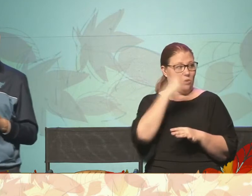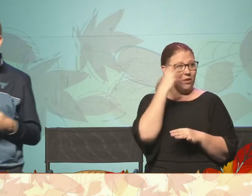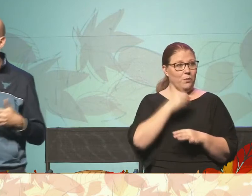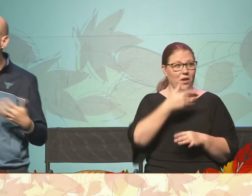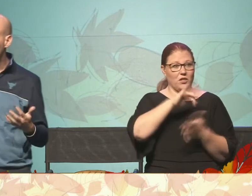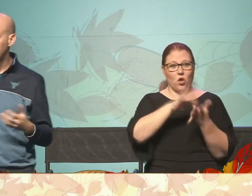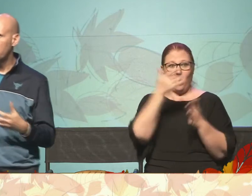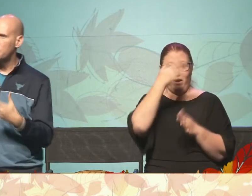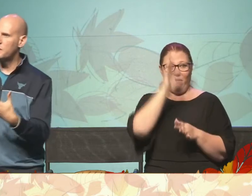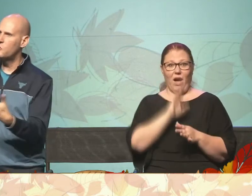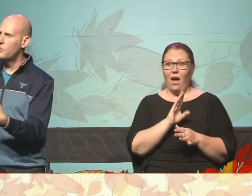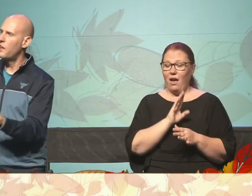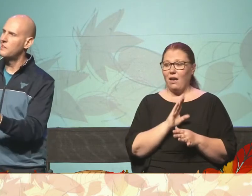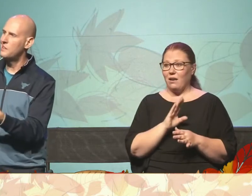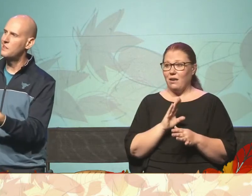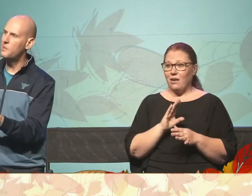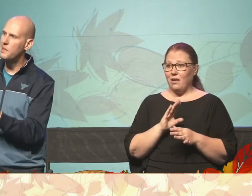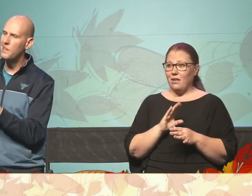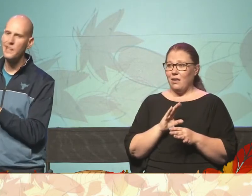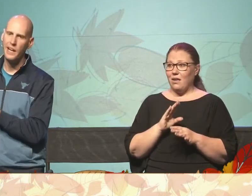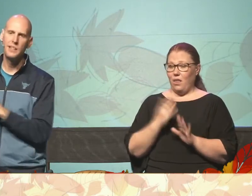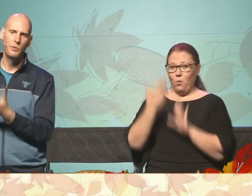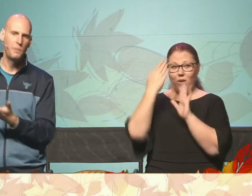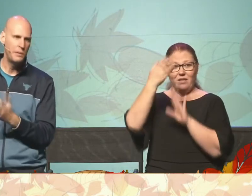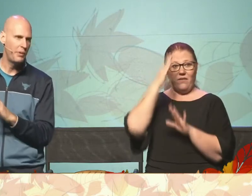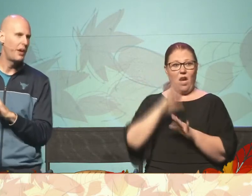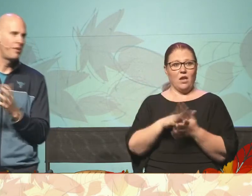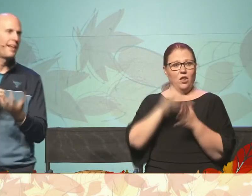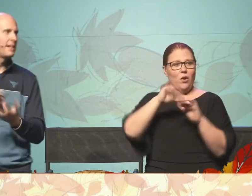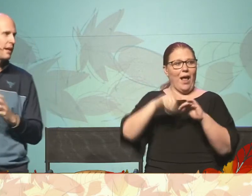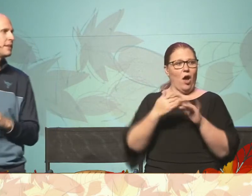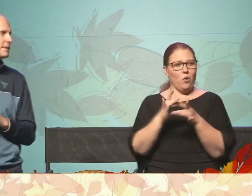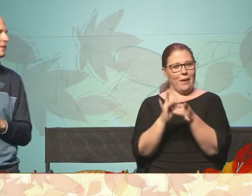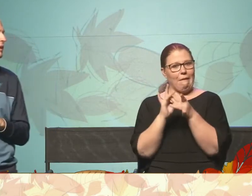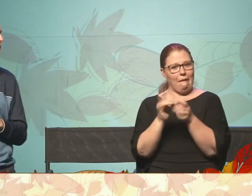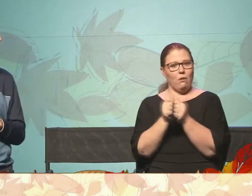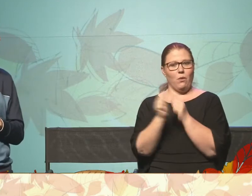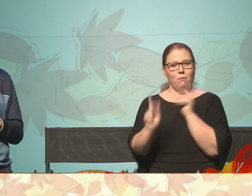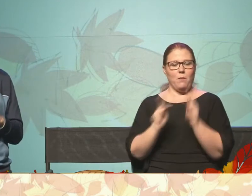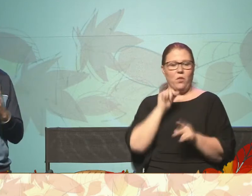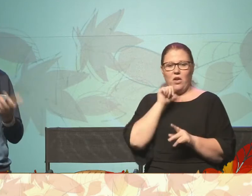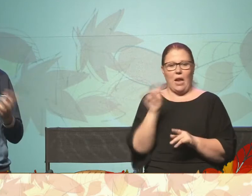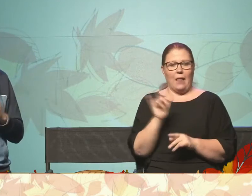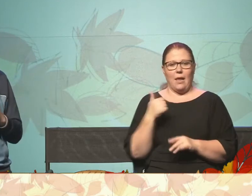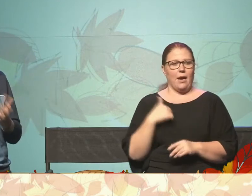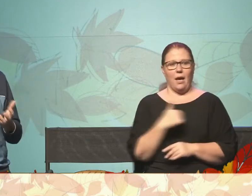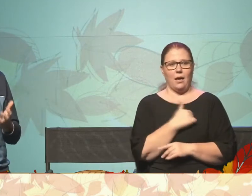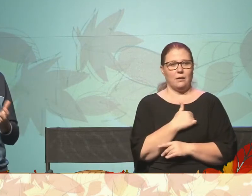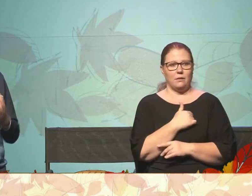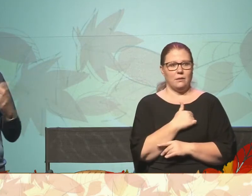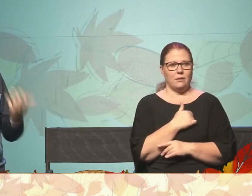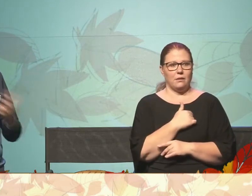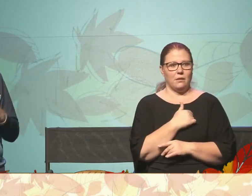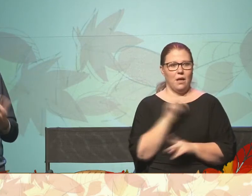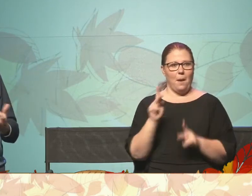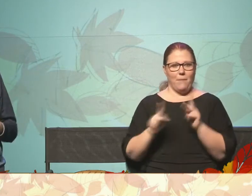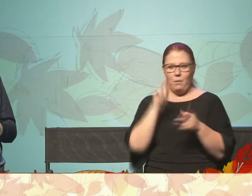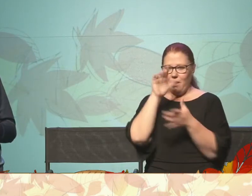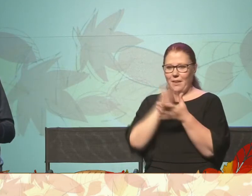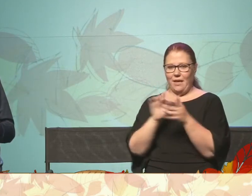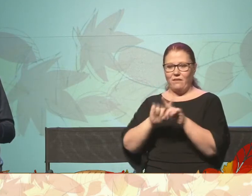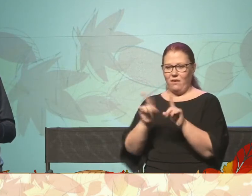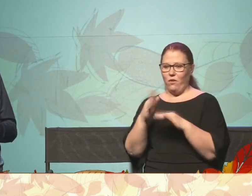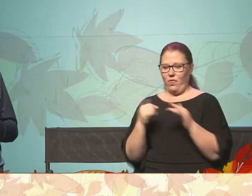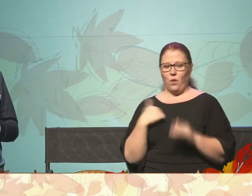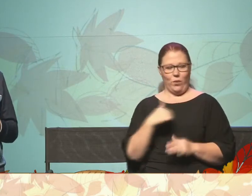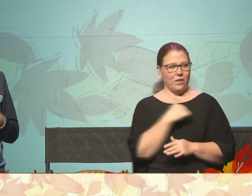for us to experience the presence of God is to learn how to be connected with people that aren't like us, to be connected with people that believe differently than